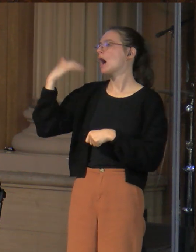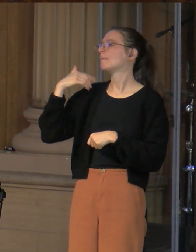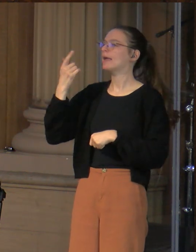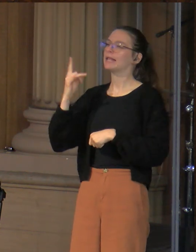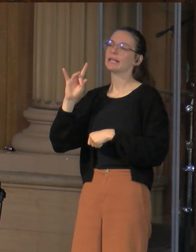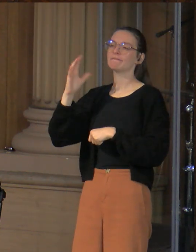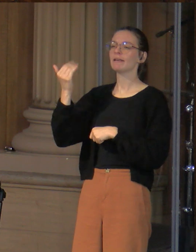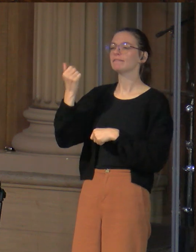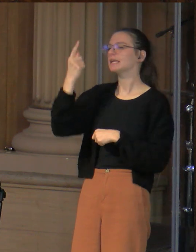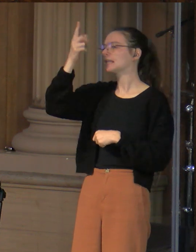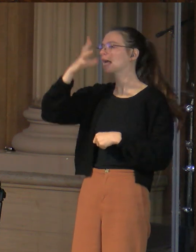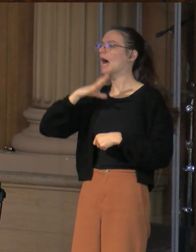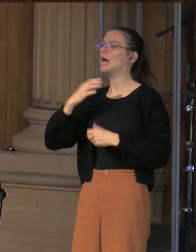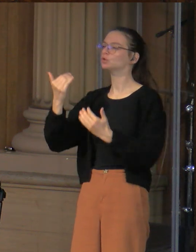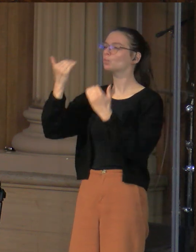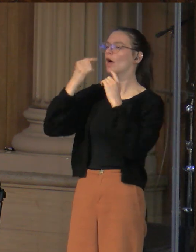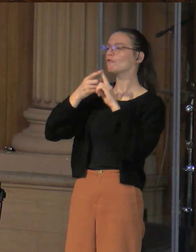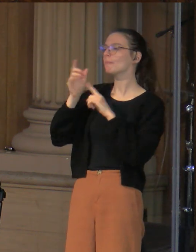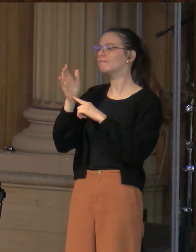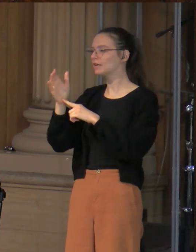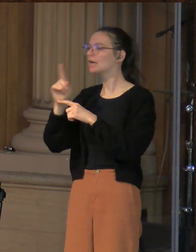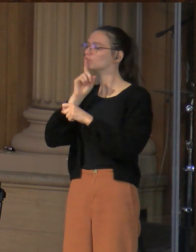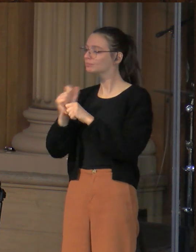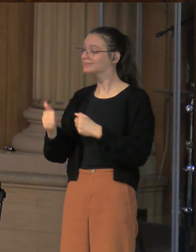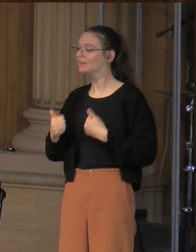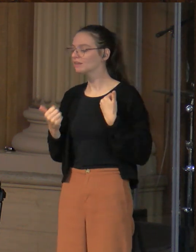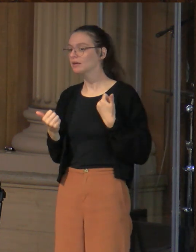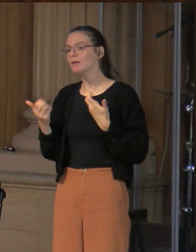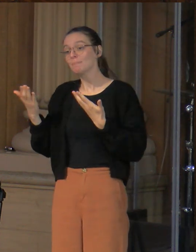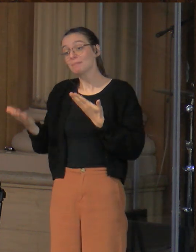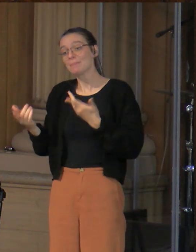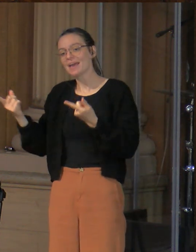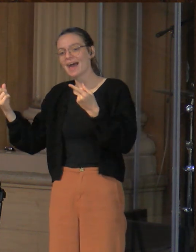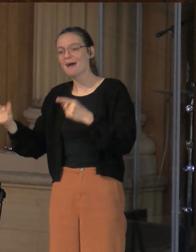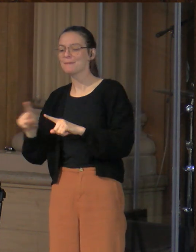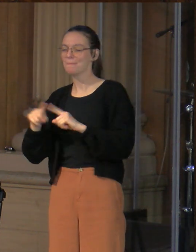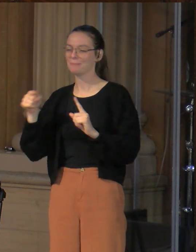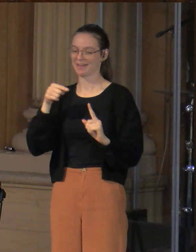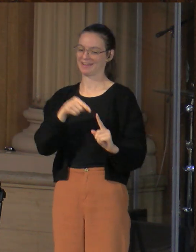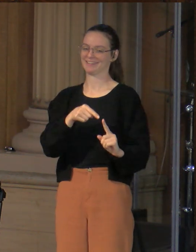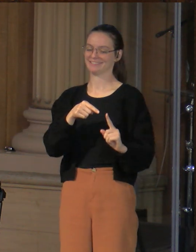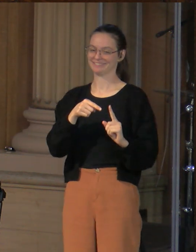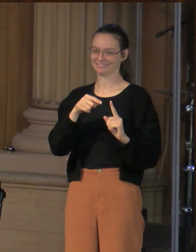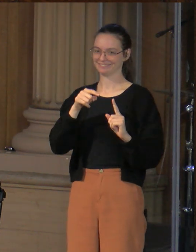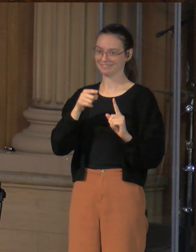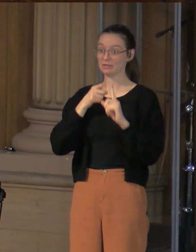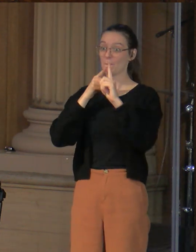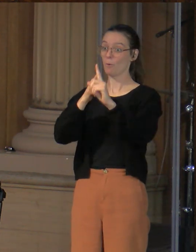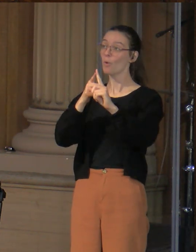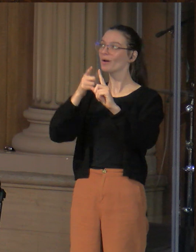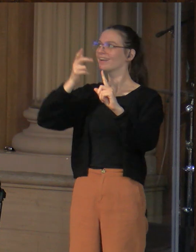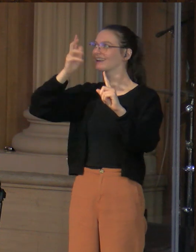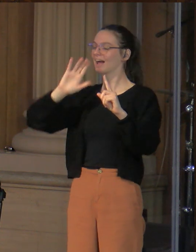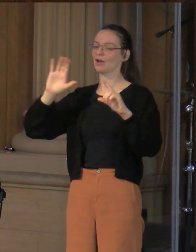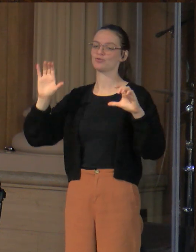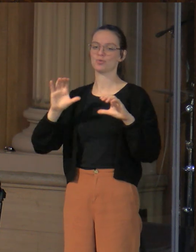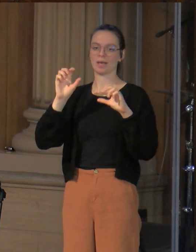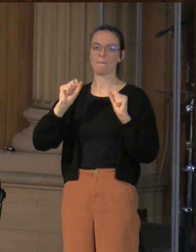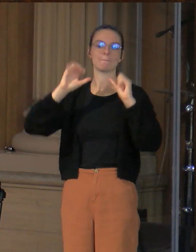fish and he lived. And while that may very well be true, I think the point of the book of Jonah is God's doing this miraculously, so we don't necessarily